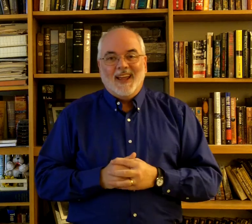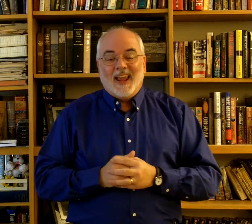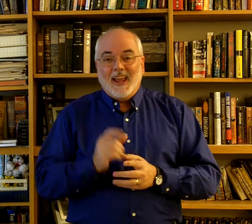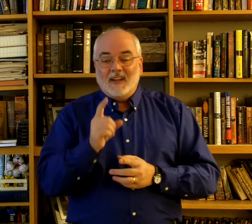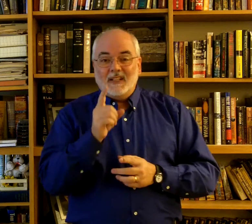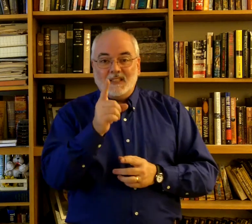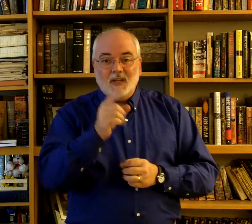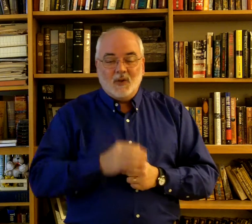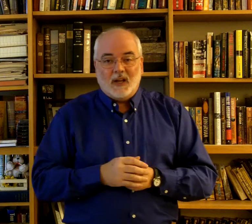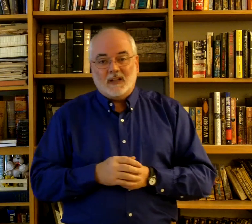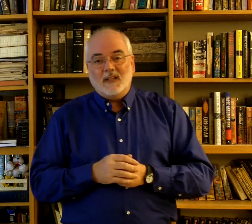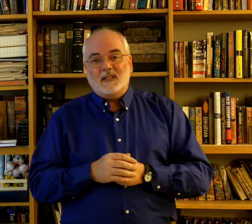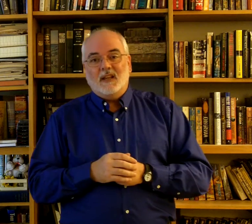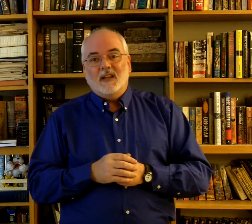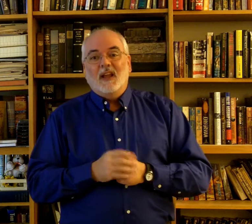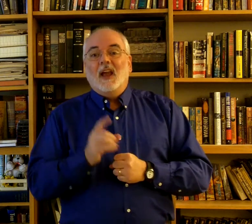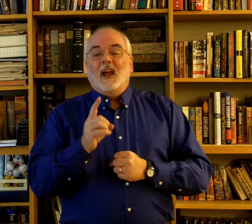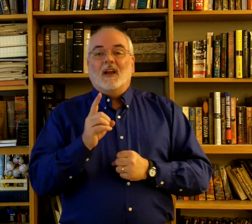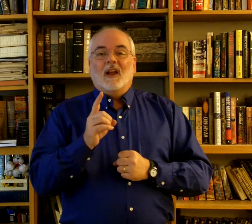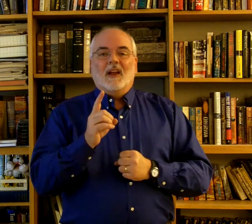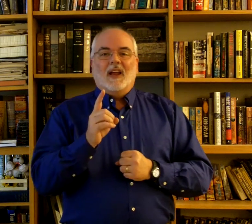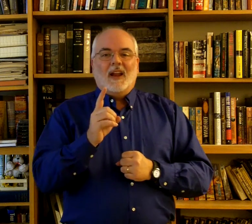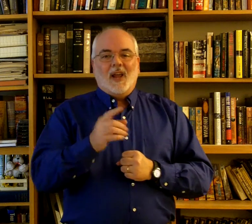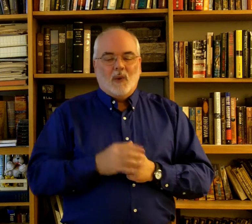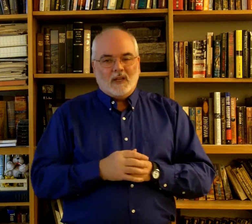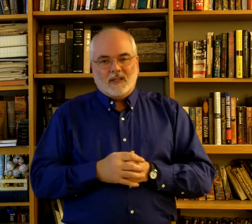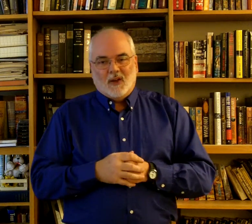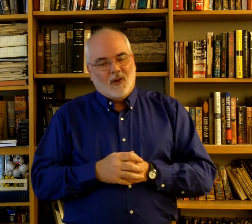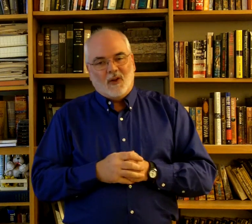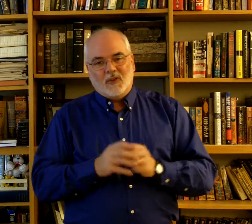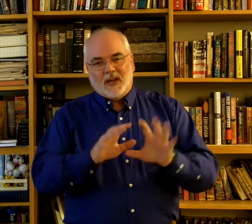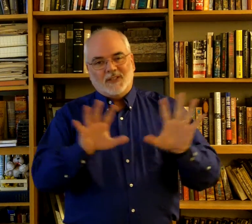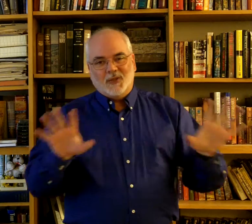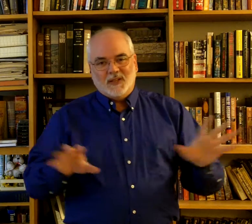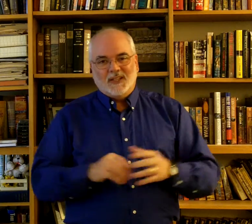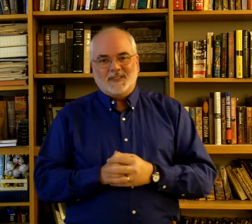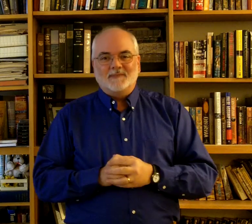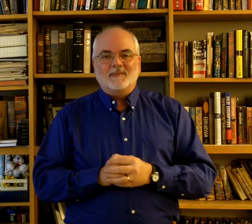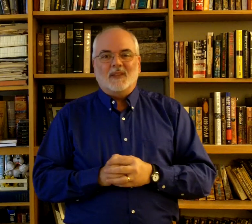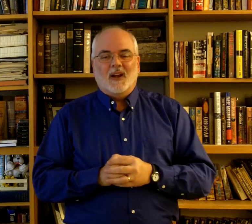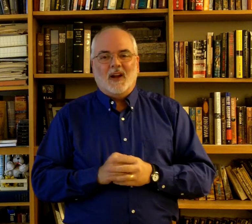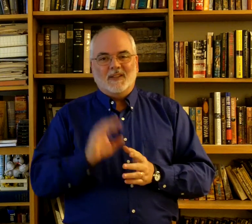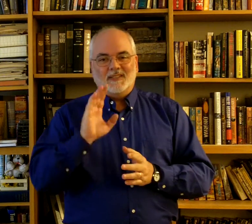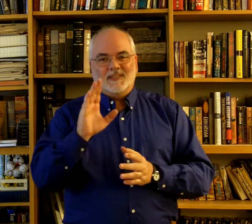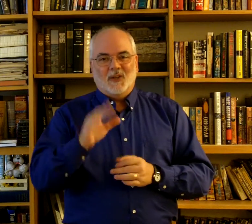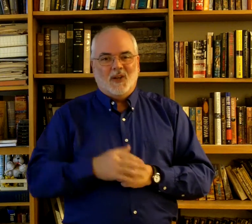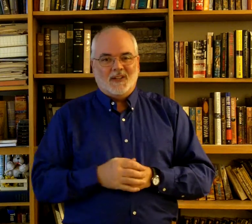And see you at LTC. But I can't wait to see all of you guys doing this. Alright. So long. We'll be